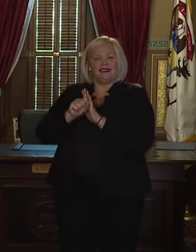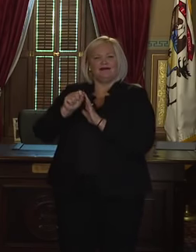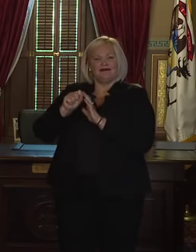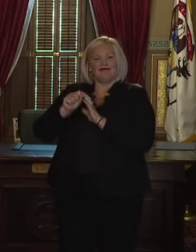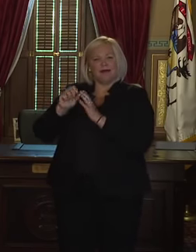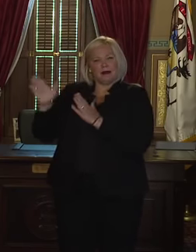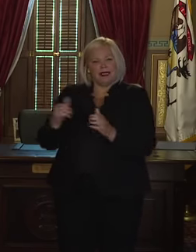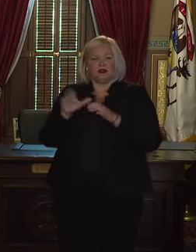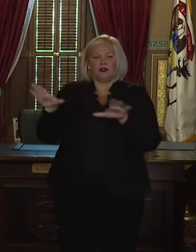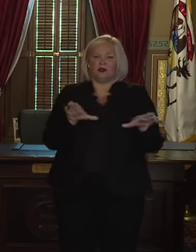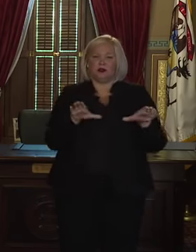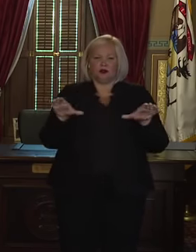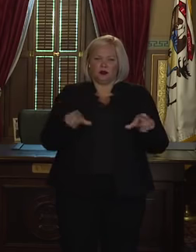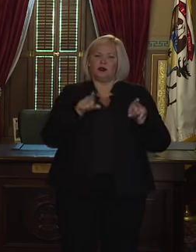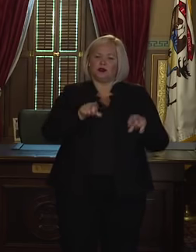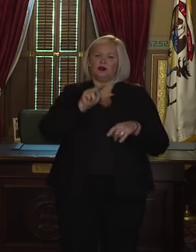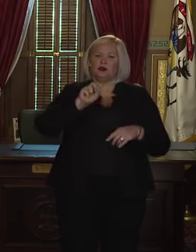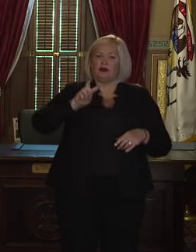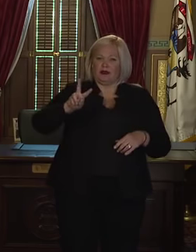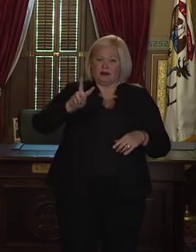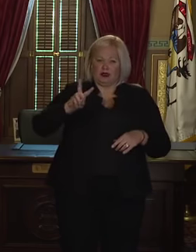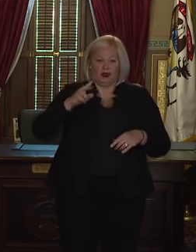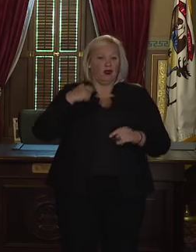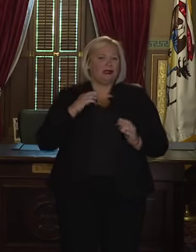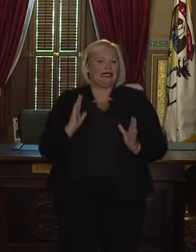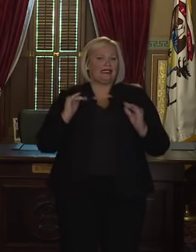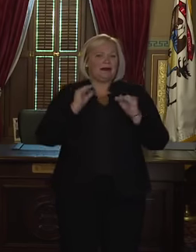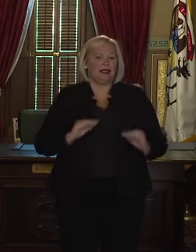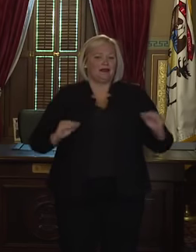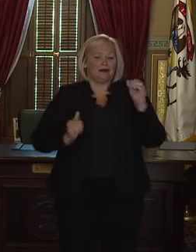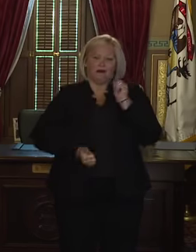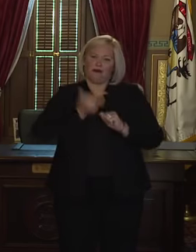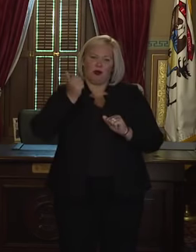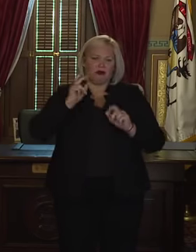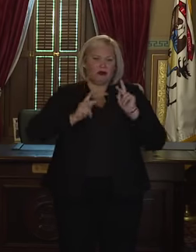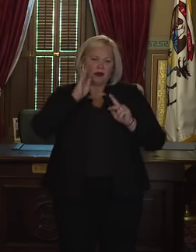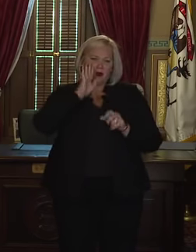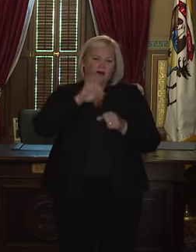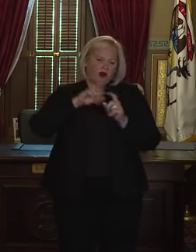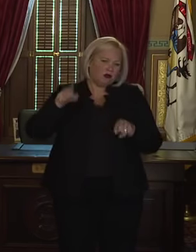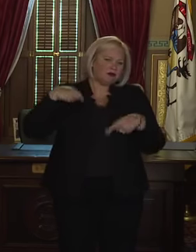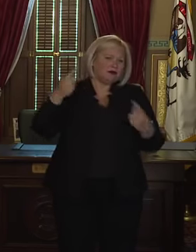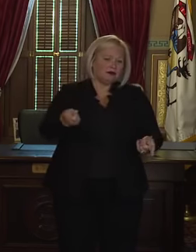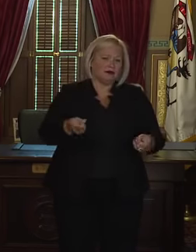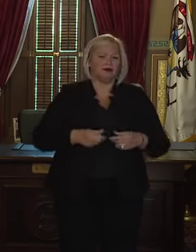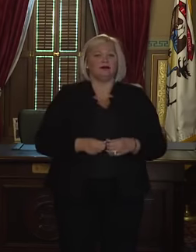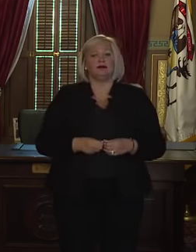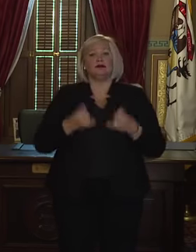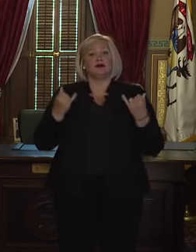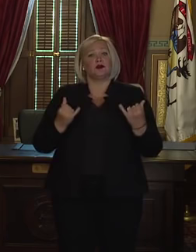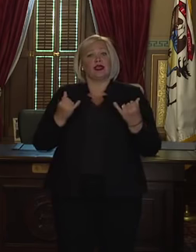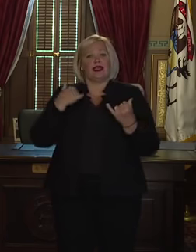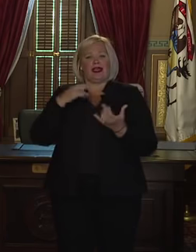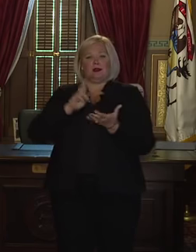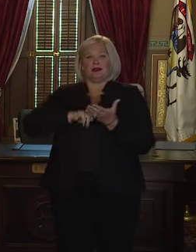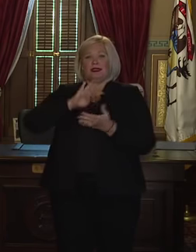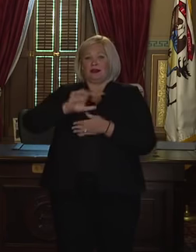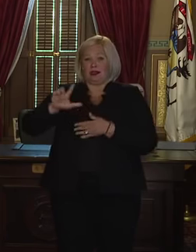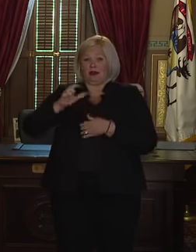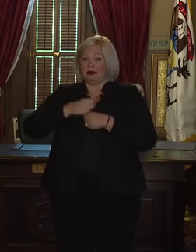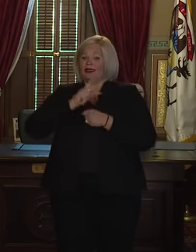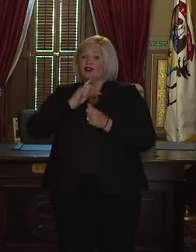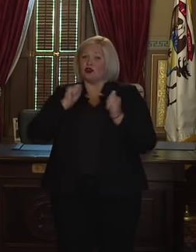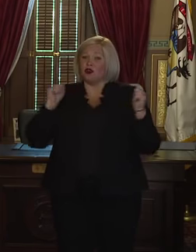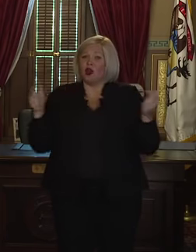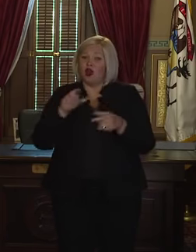where we expect another record-breaking turnout. Today, I'm signing a bill to help ensure every vote